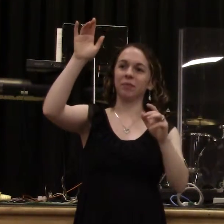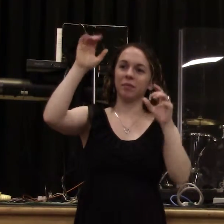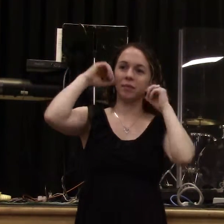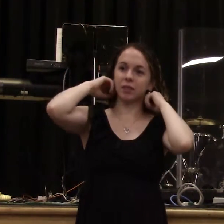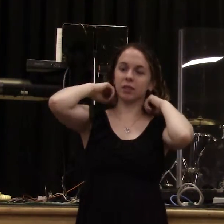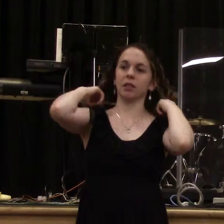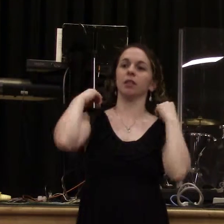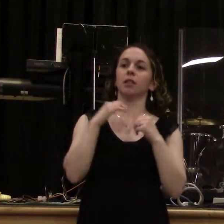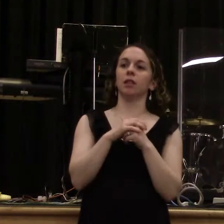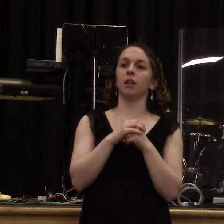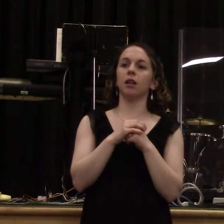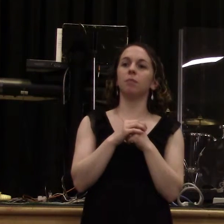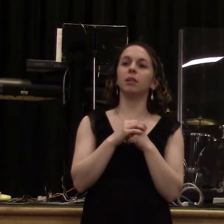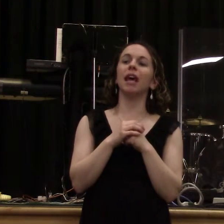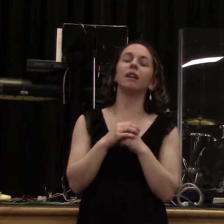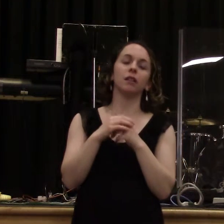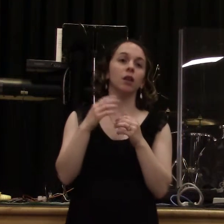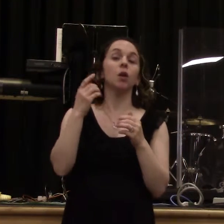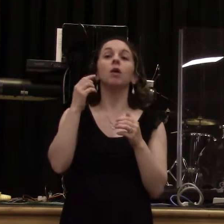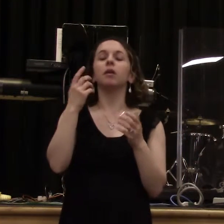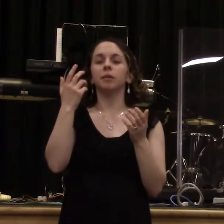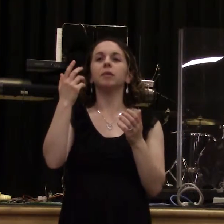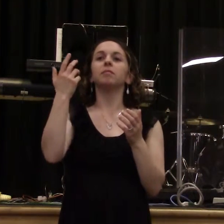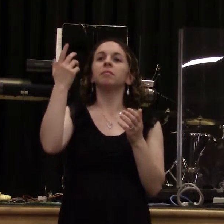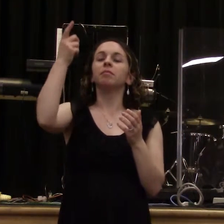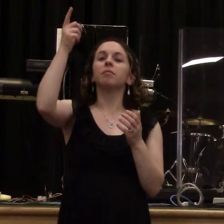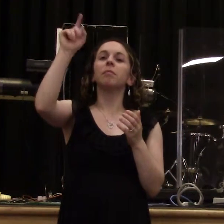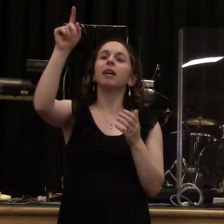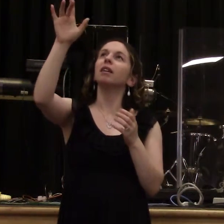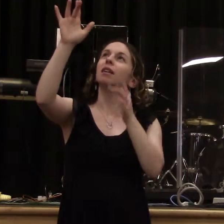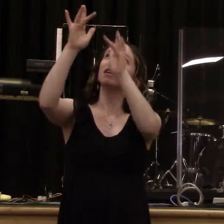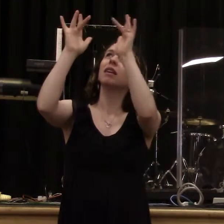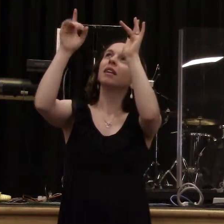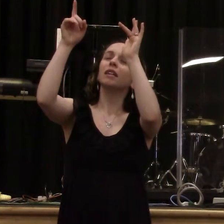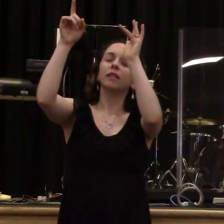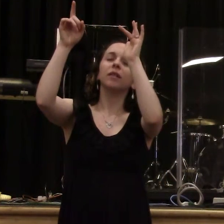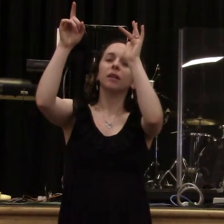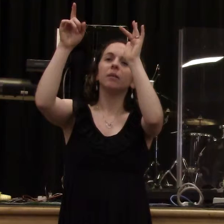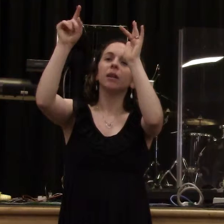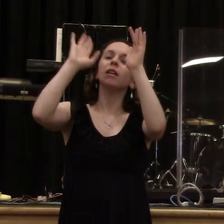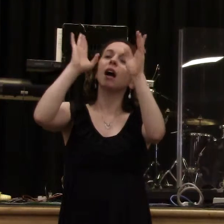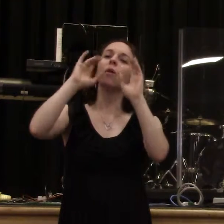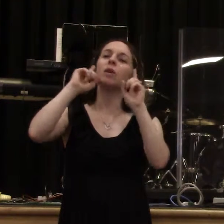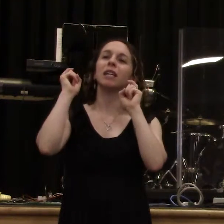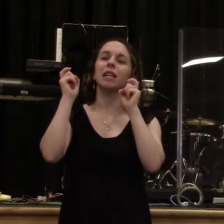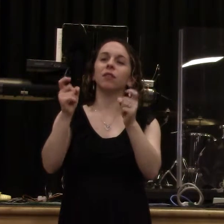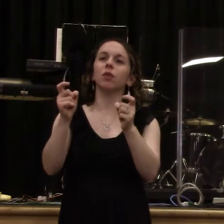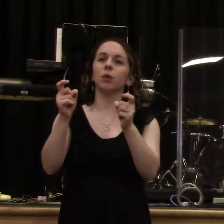know, against the backdrop of that light blue morning sky. Jesus says I'll give you the morning star. I've read a number of